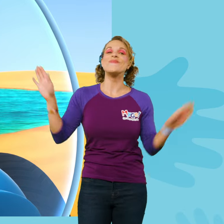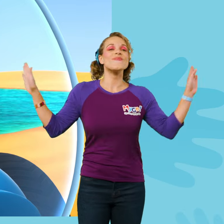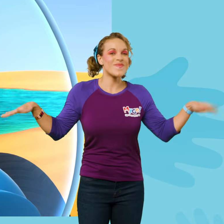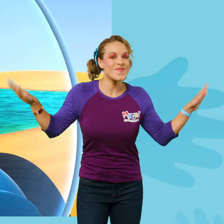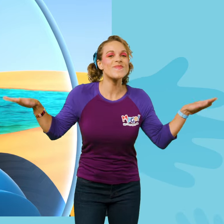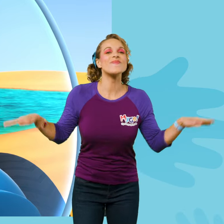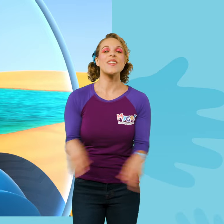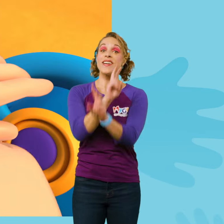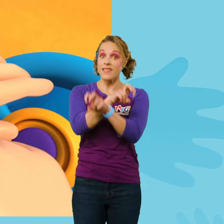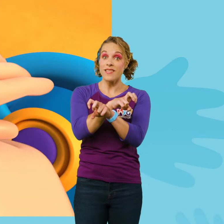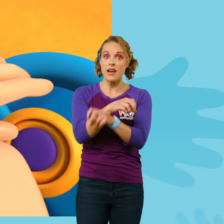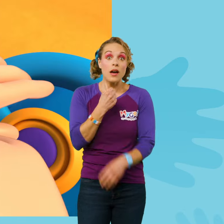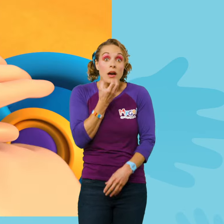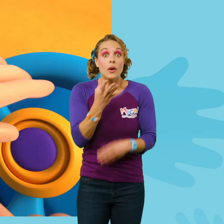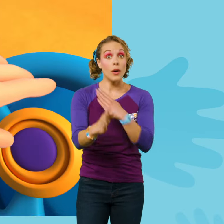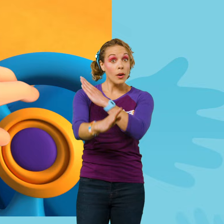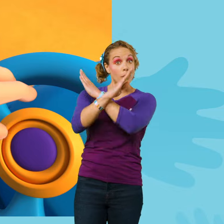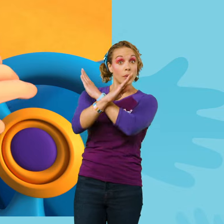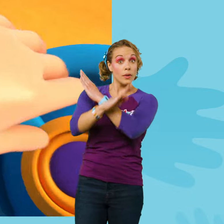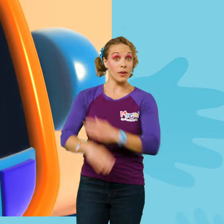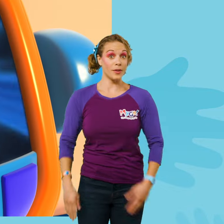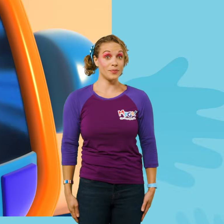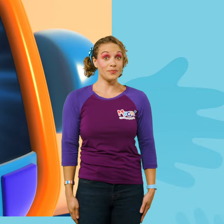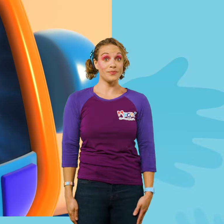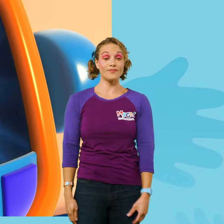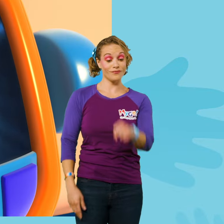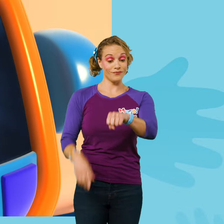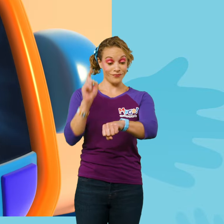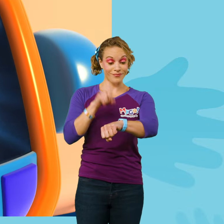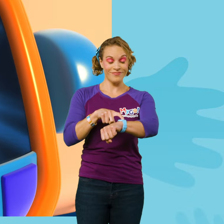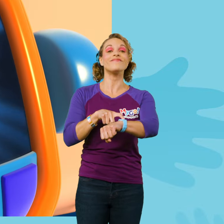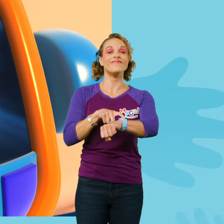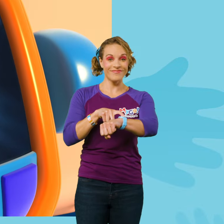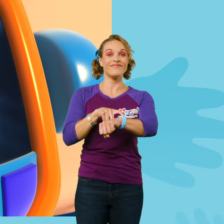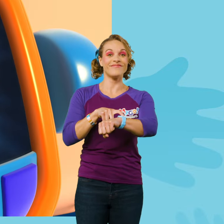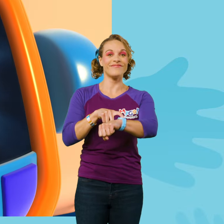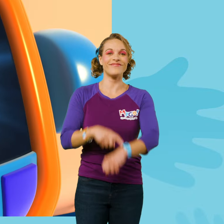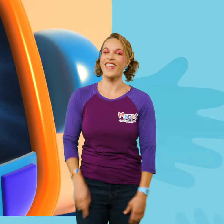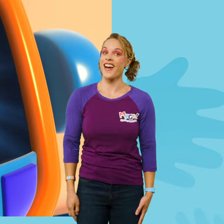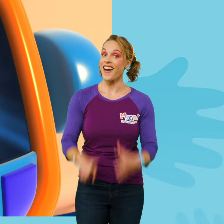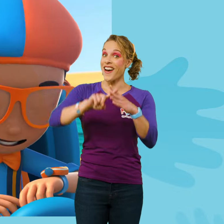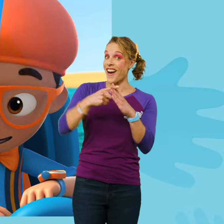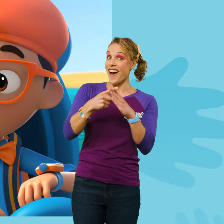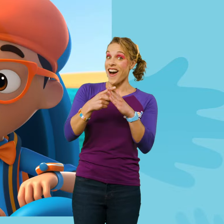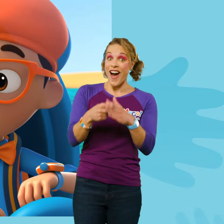gonna need wings, spider legs, and the heat shield. Wings, spider legs, heat shield, confirmed. Activate